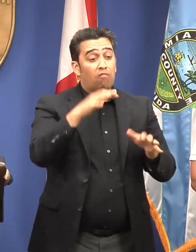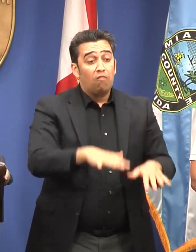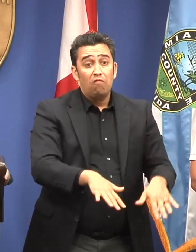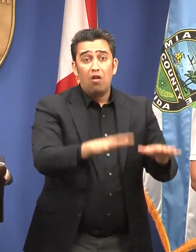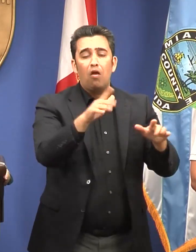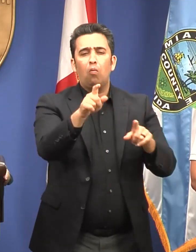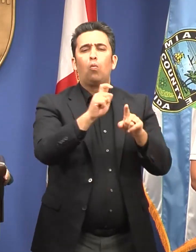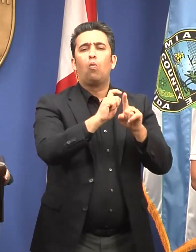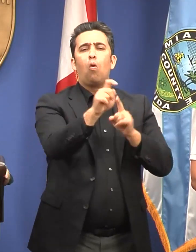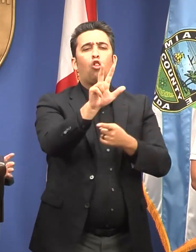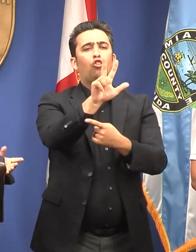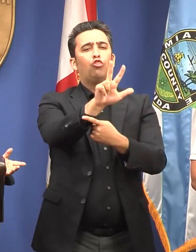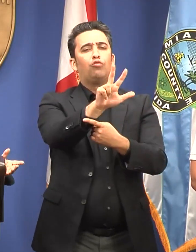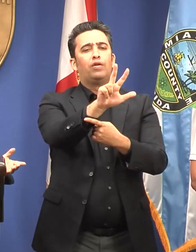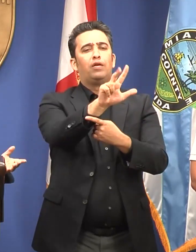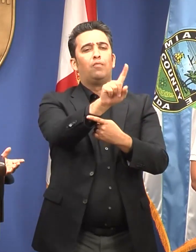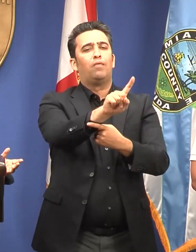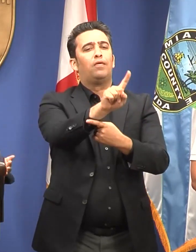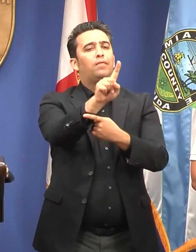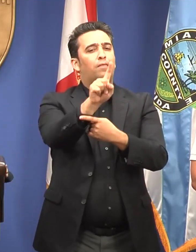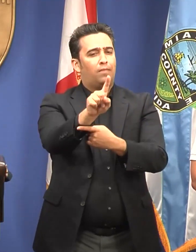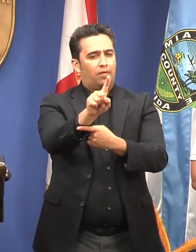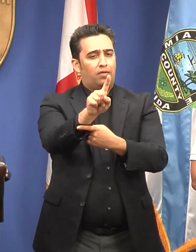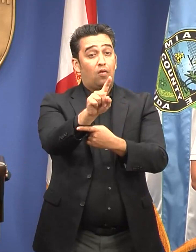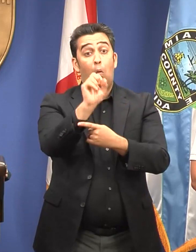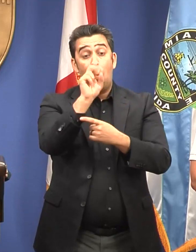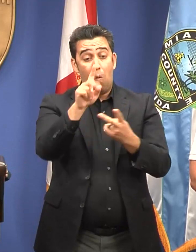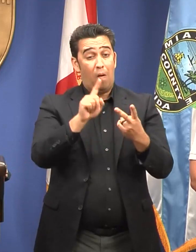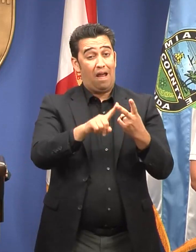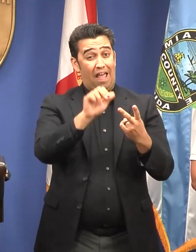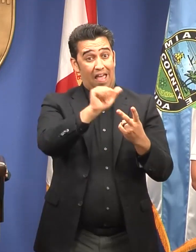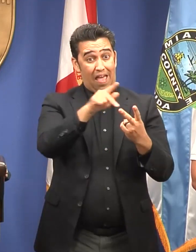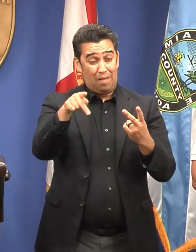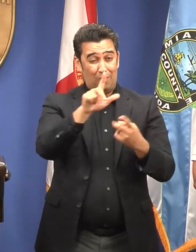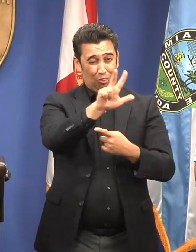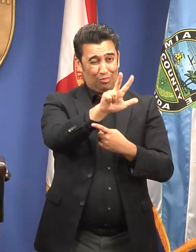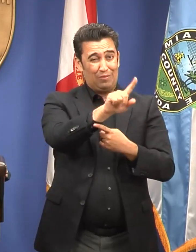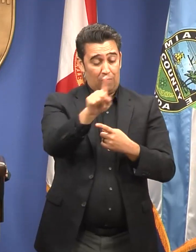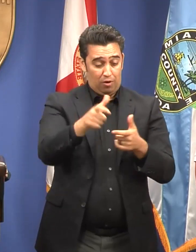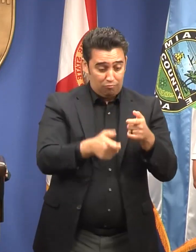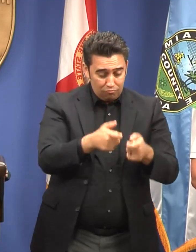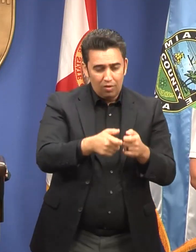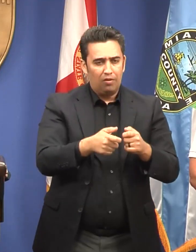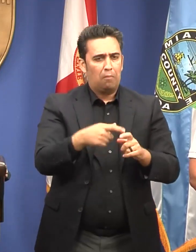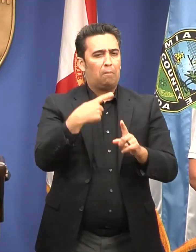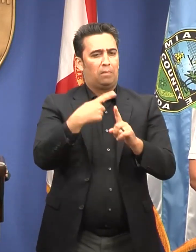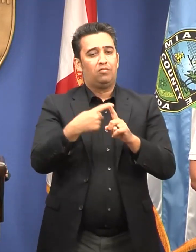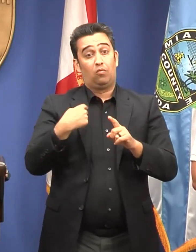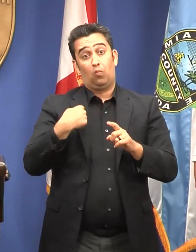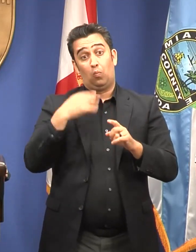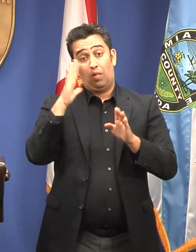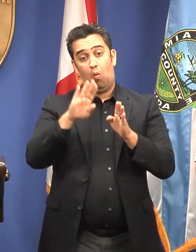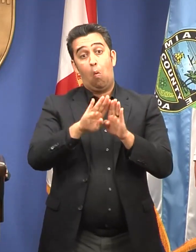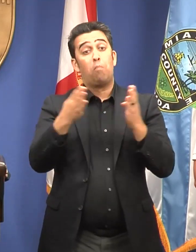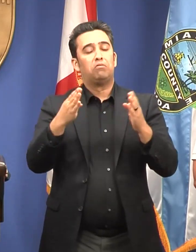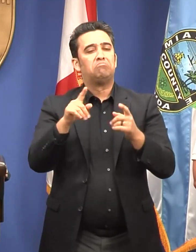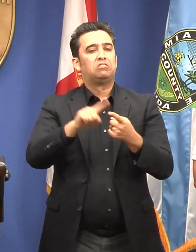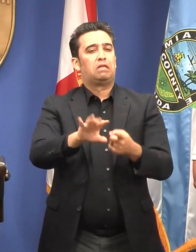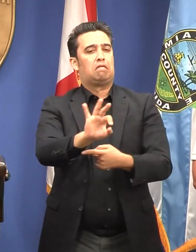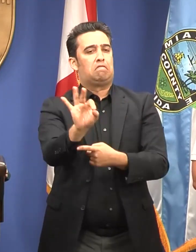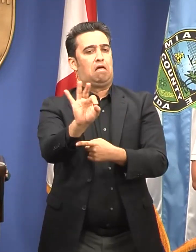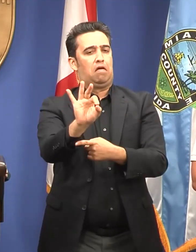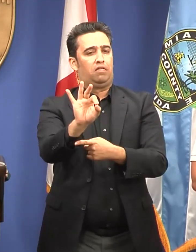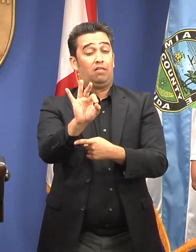use 911. Use the 311 direct app, and we are extending our hours, as I said, till 9 p.m. tonight. We